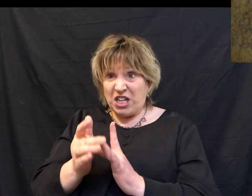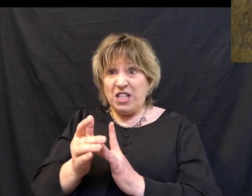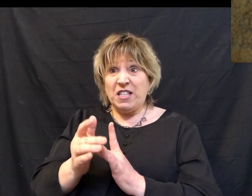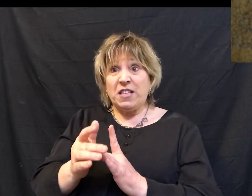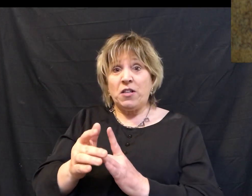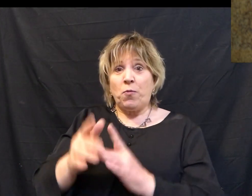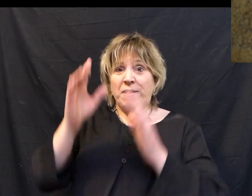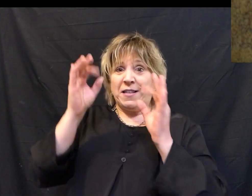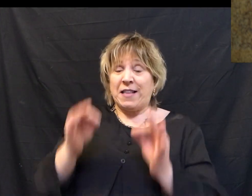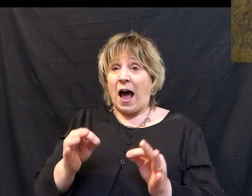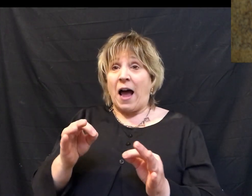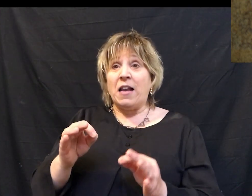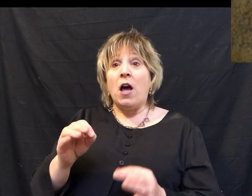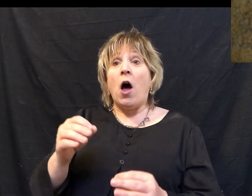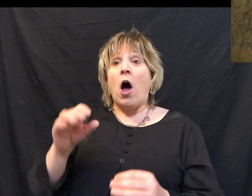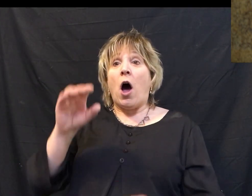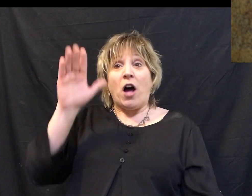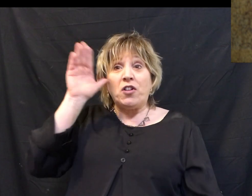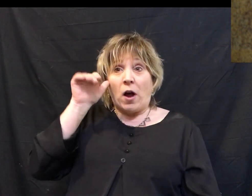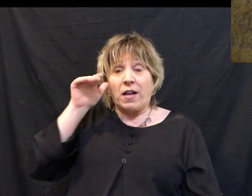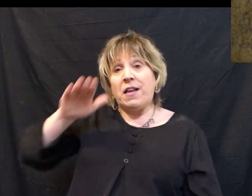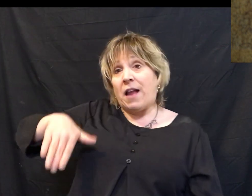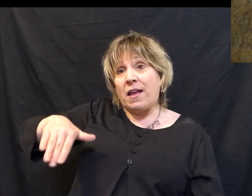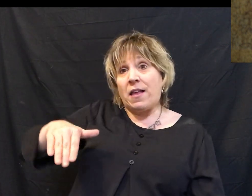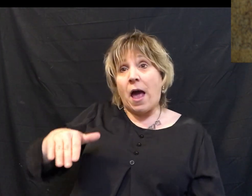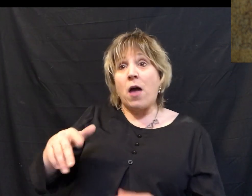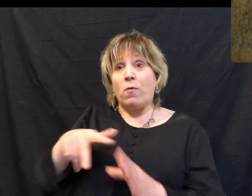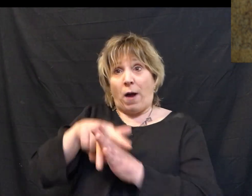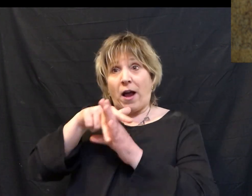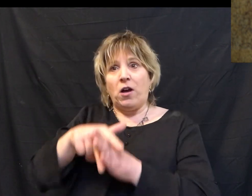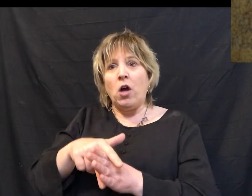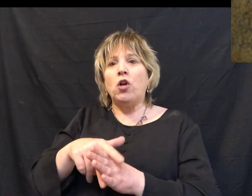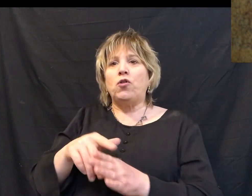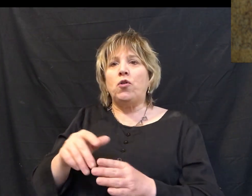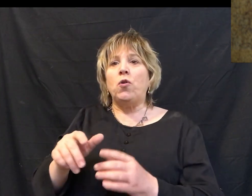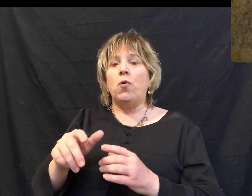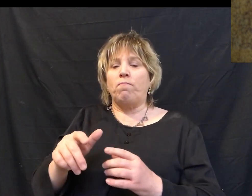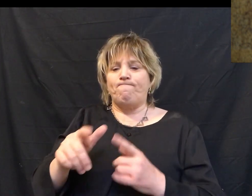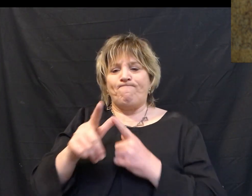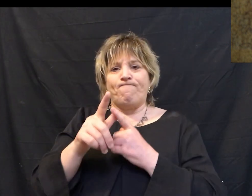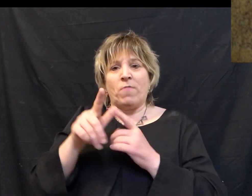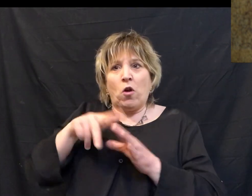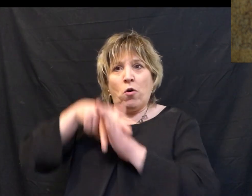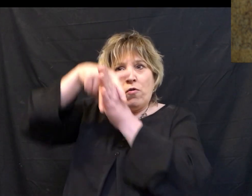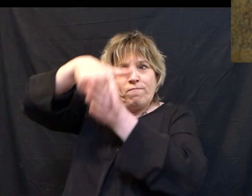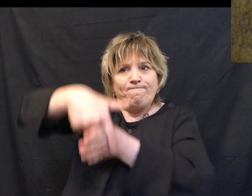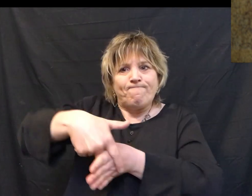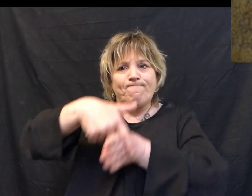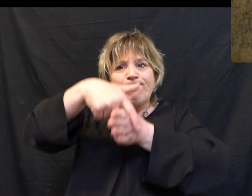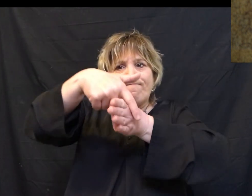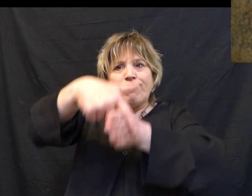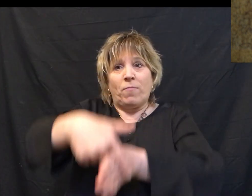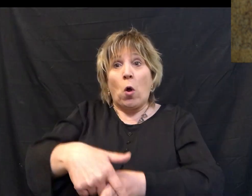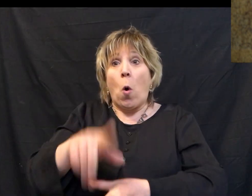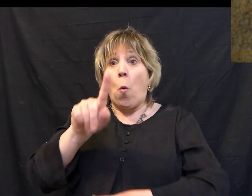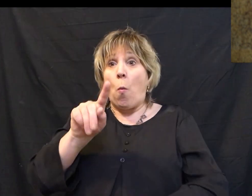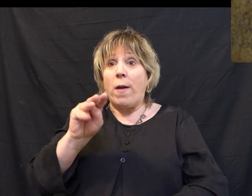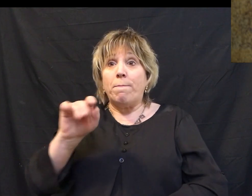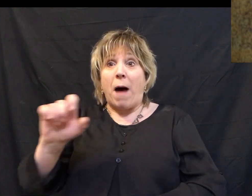Jesus would choose a foal that had never been ridden to ride over a mile down a steep slope,